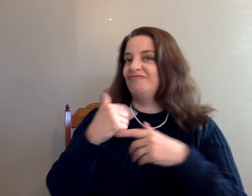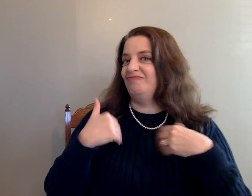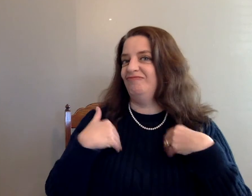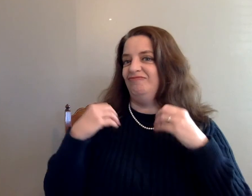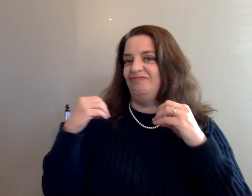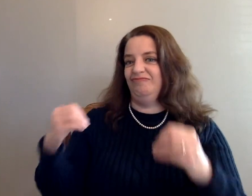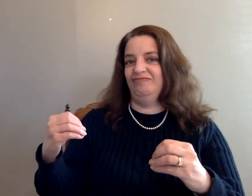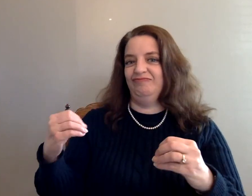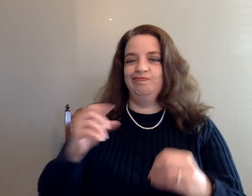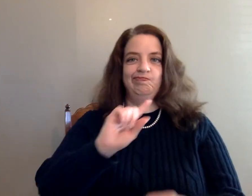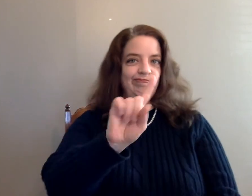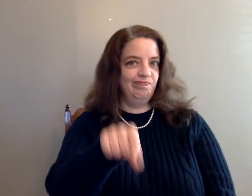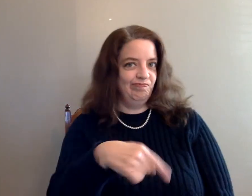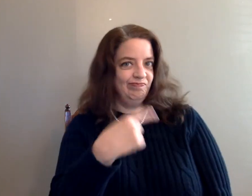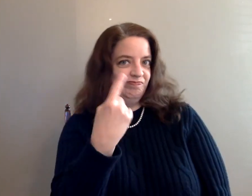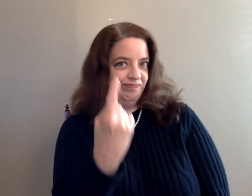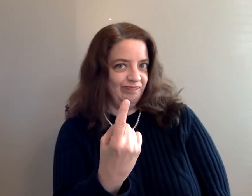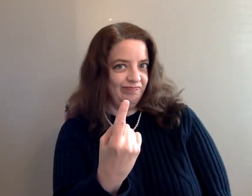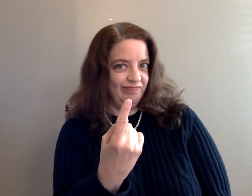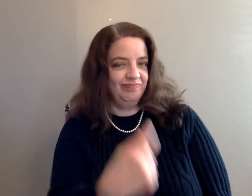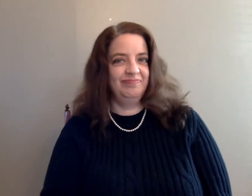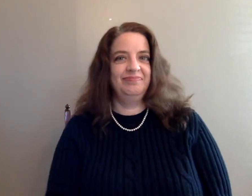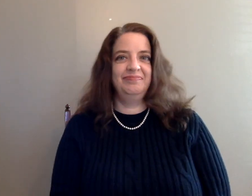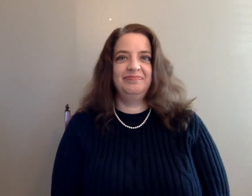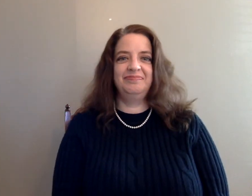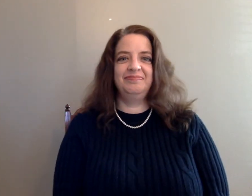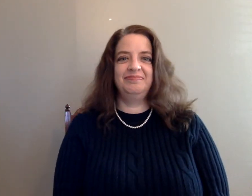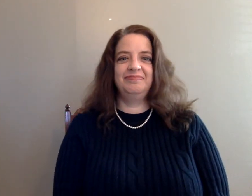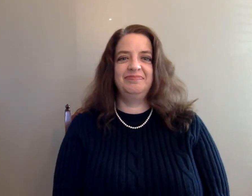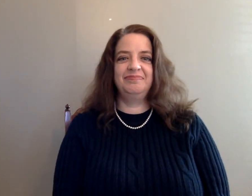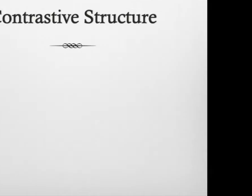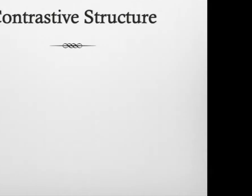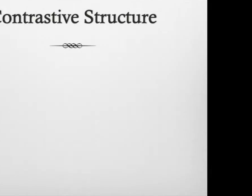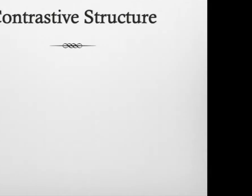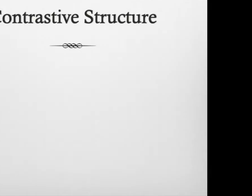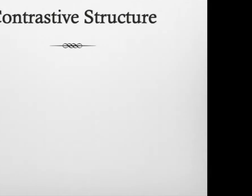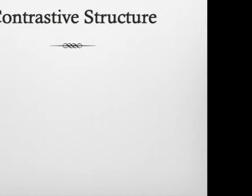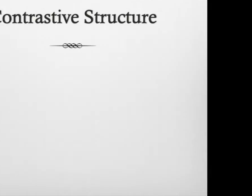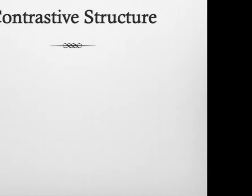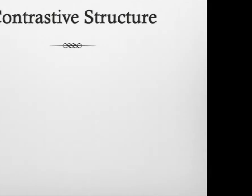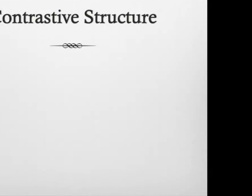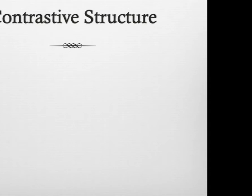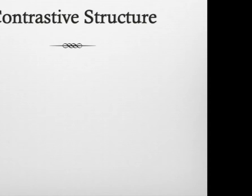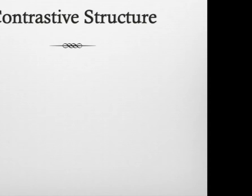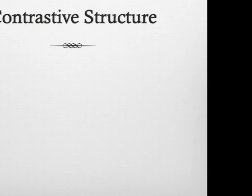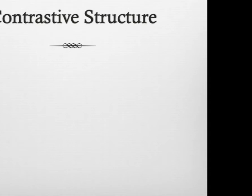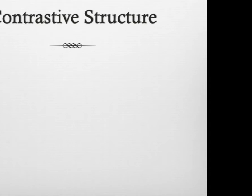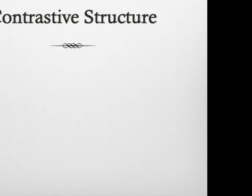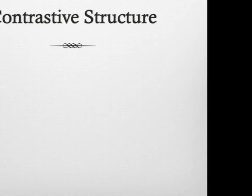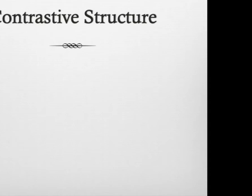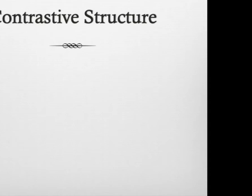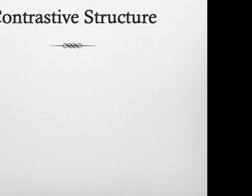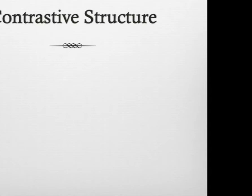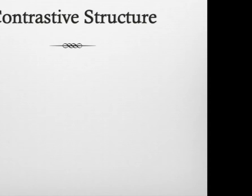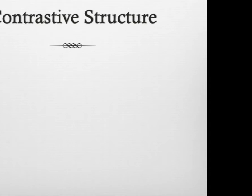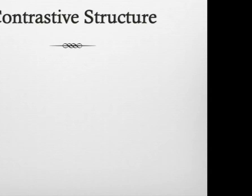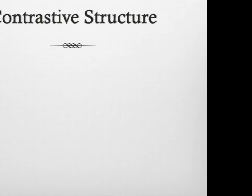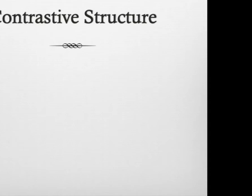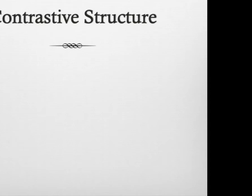shoulders when I talked about brothers. And then I shifted my shoulders again when I talked about her not having any sisters. And then I came back into the middle to